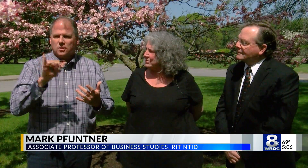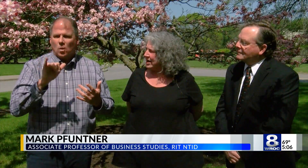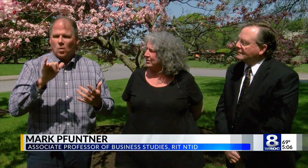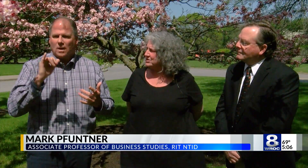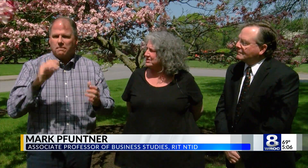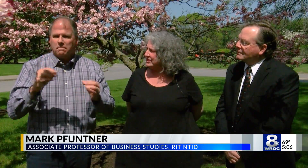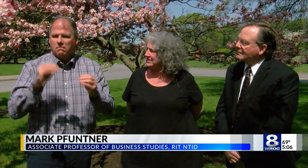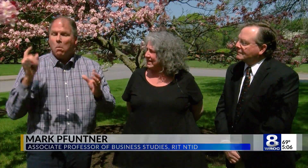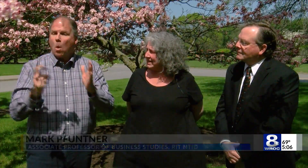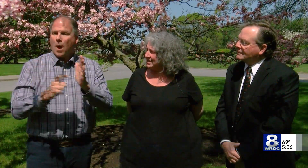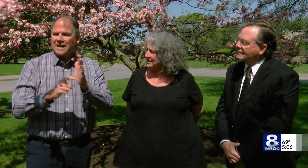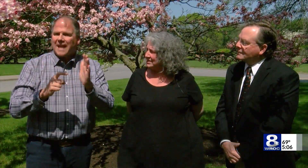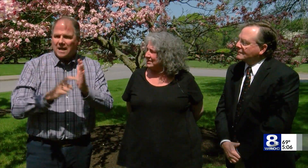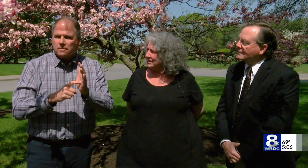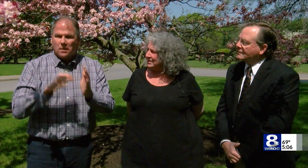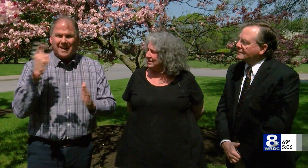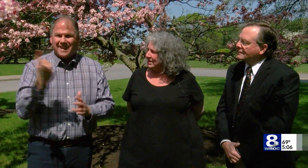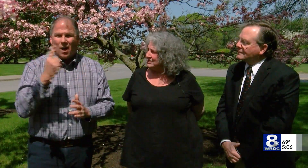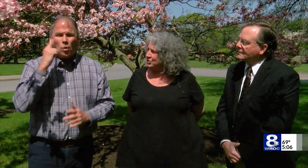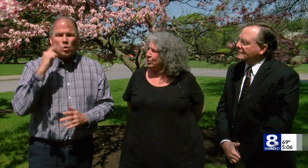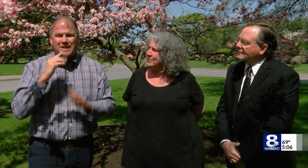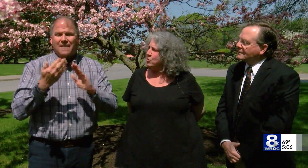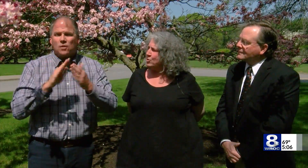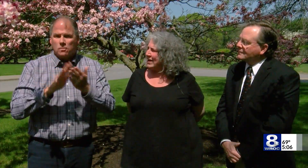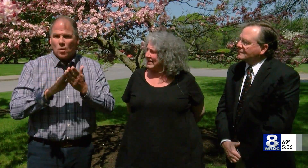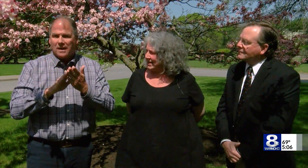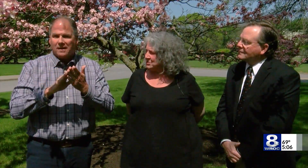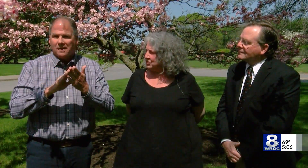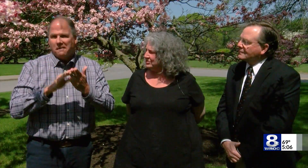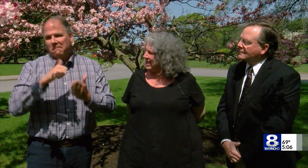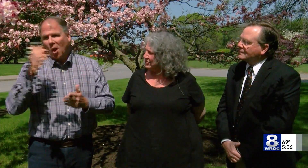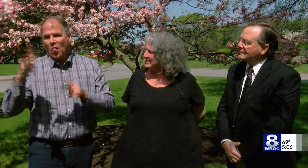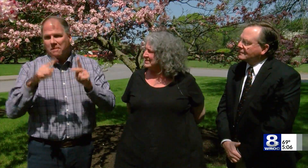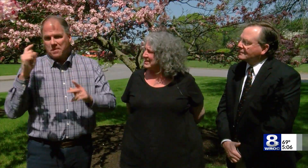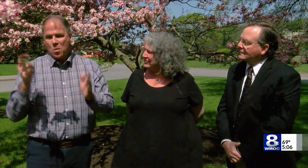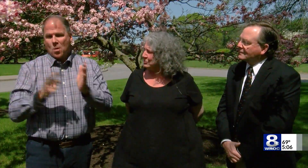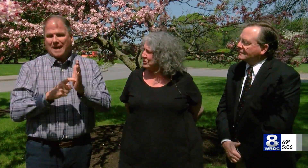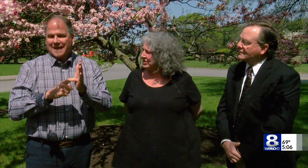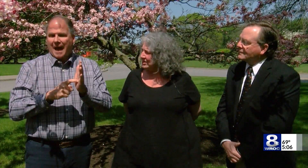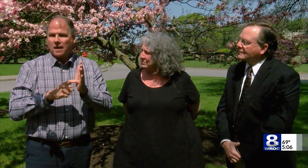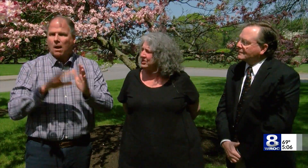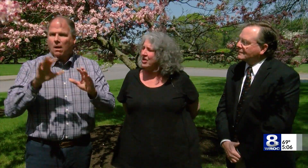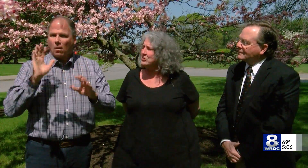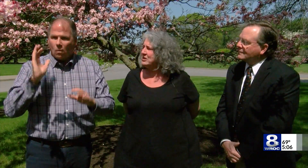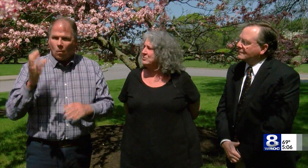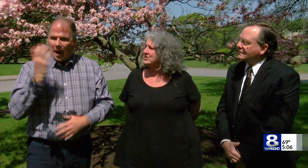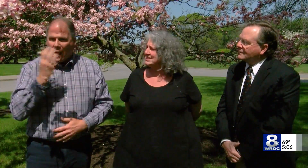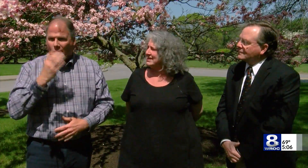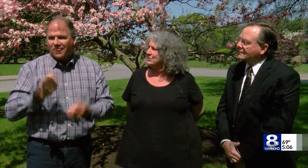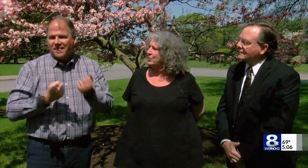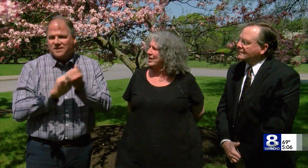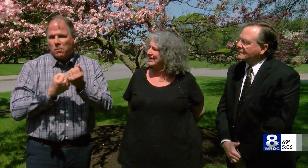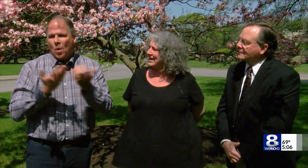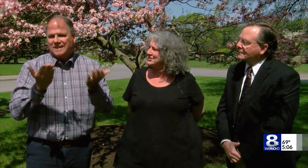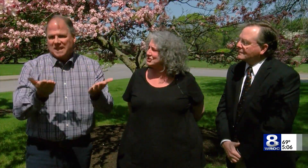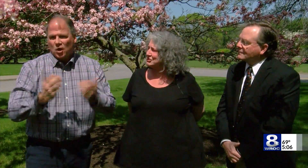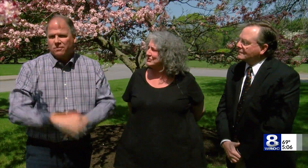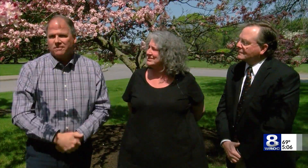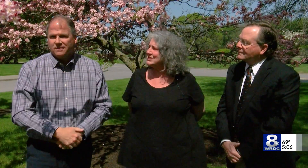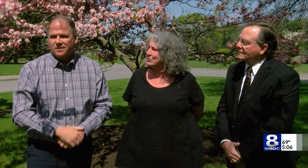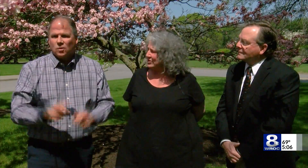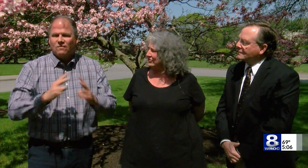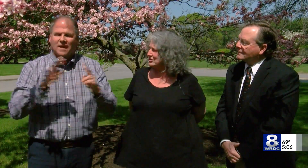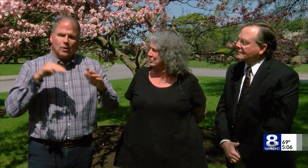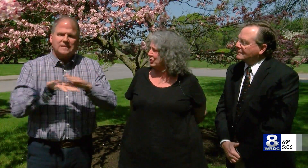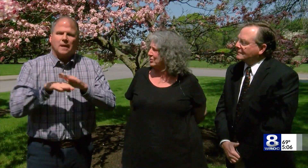happening throughout the day so it will be more recognizable not only to the deaf community but other people attending will recognize it